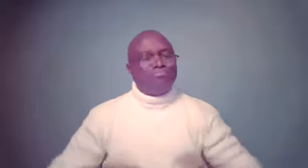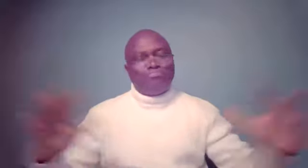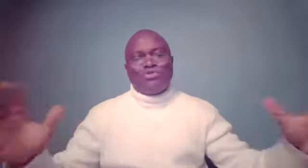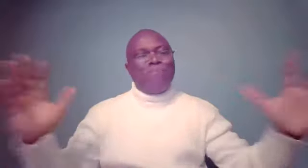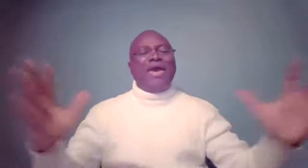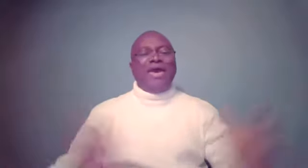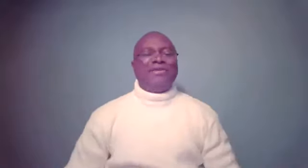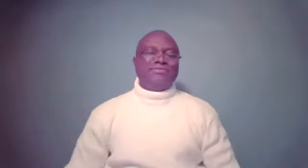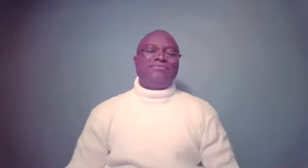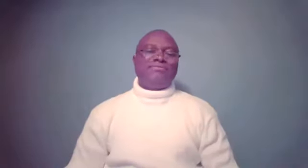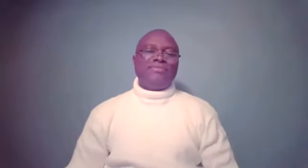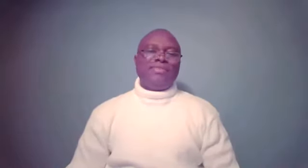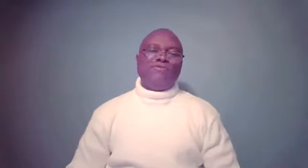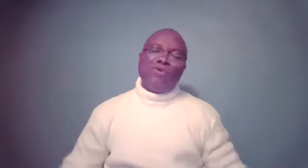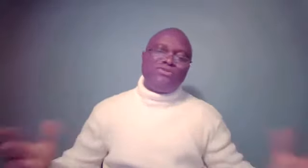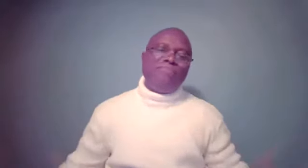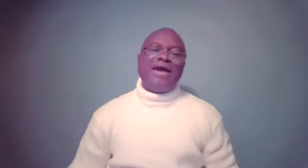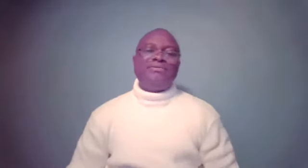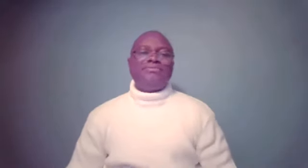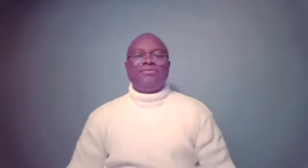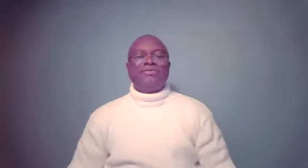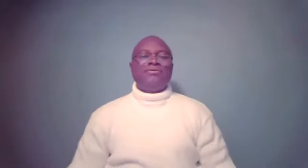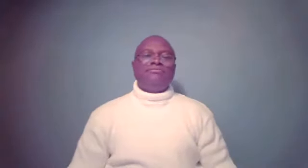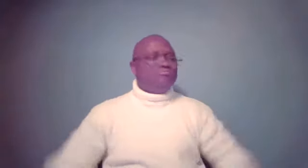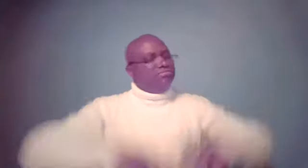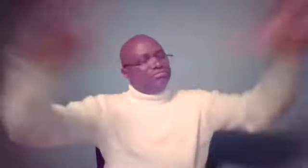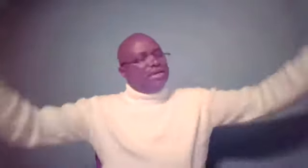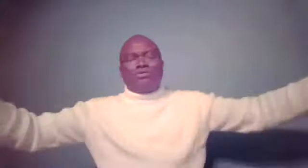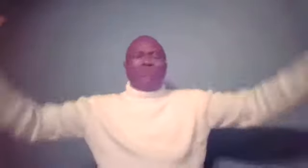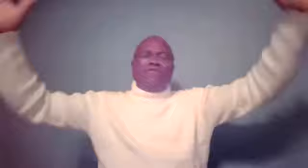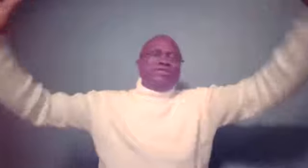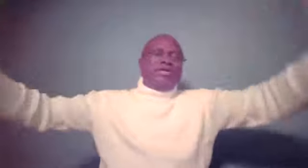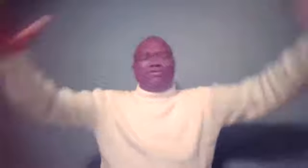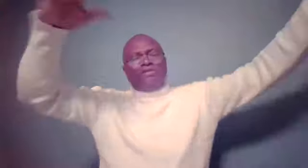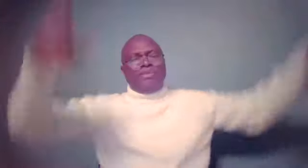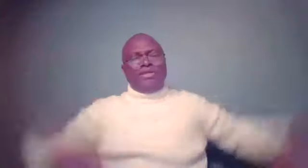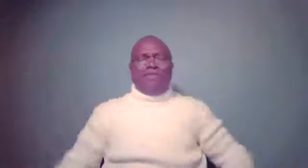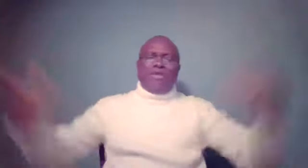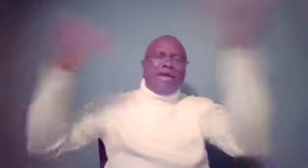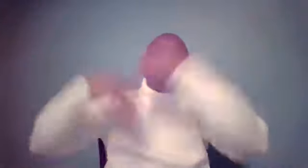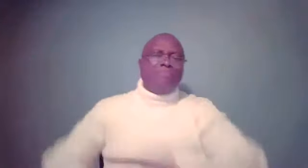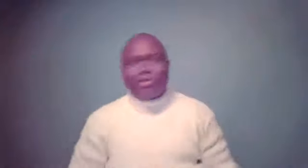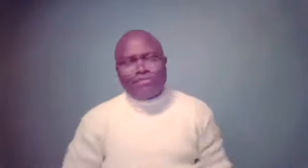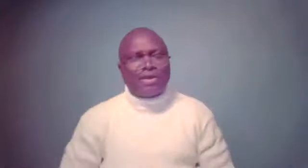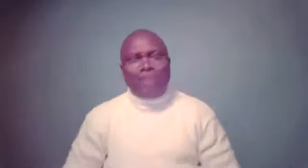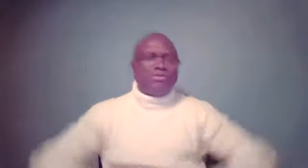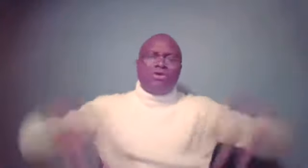So bad. Of course, you know, a man announced it to everybody. And when the man came, Potiphar came, said,